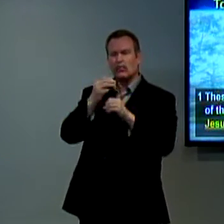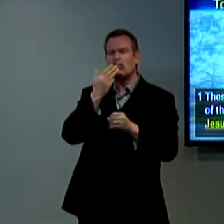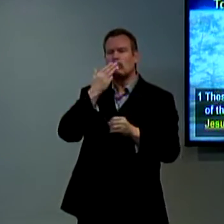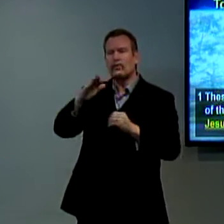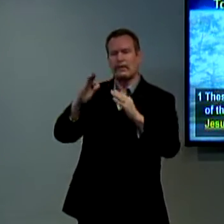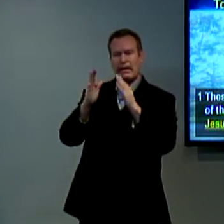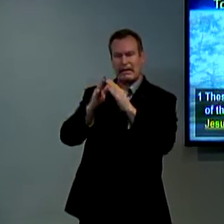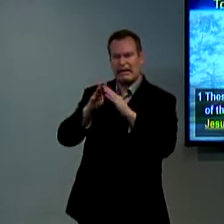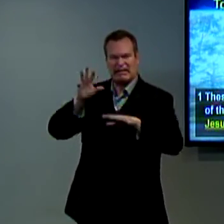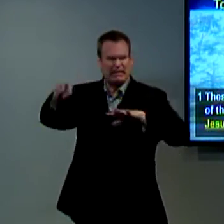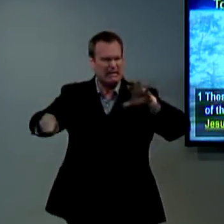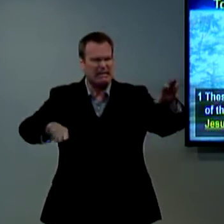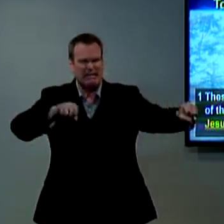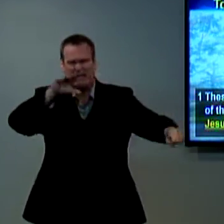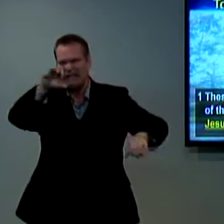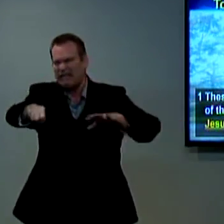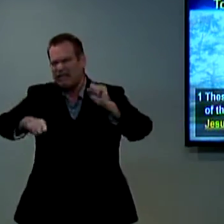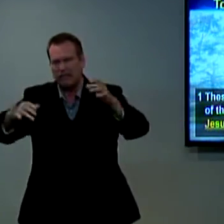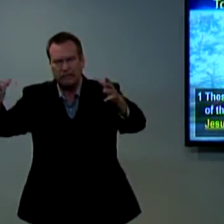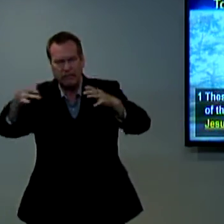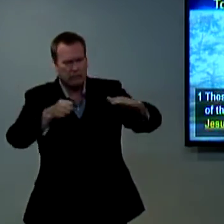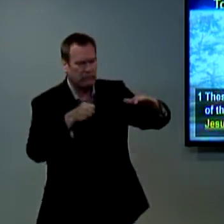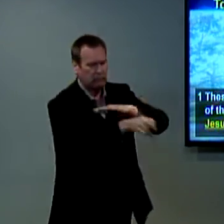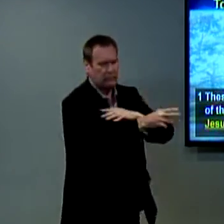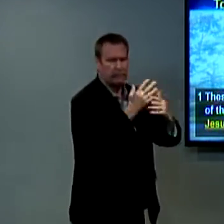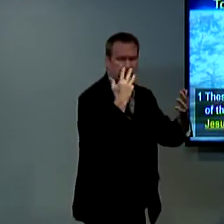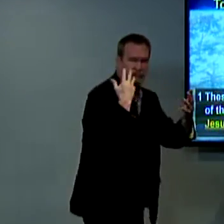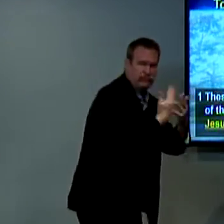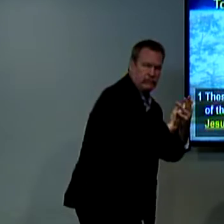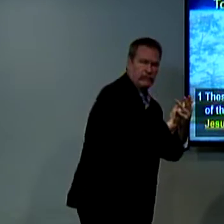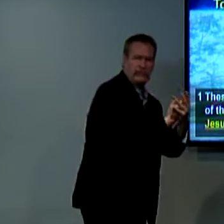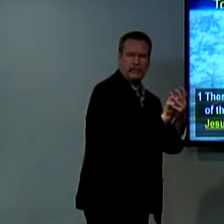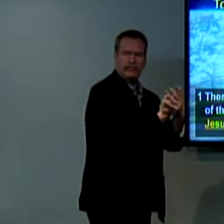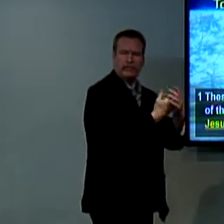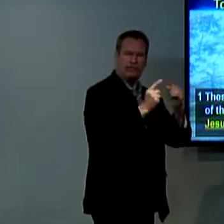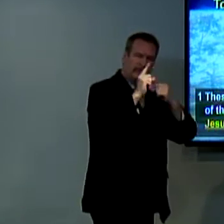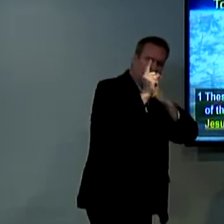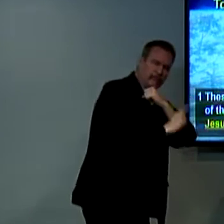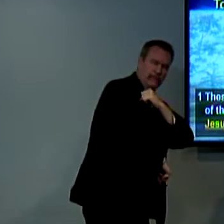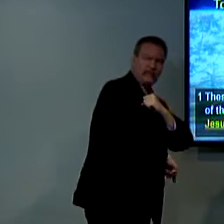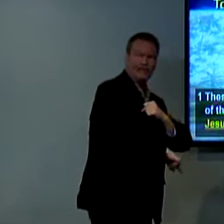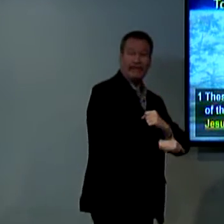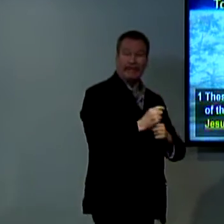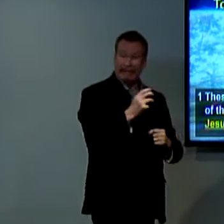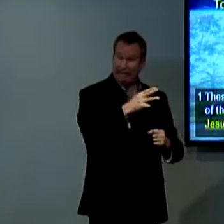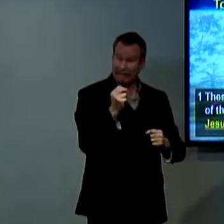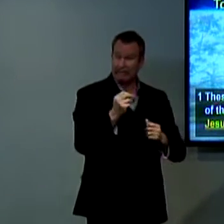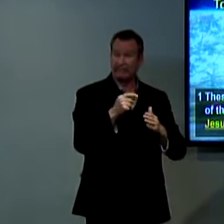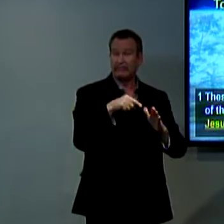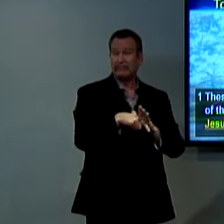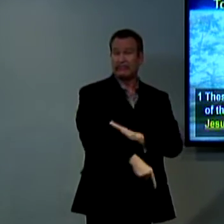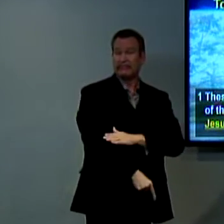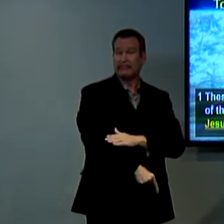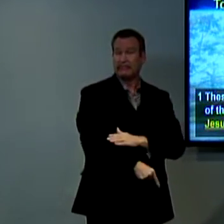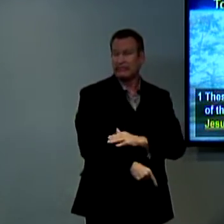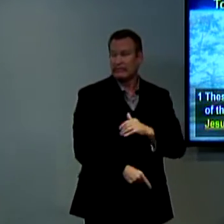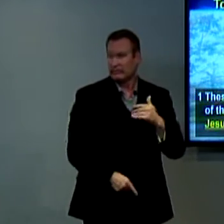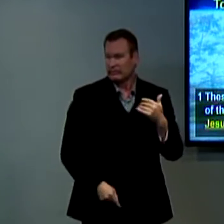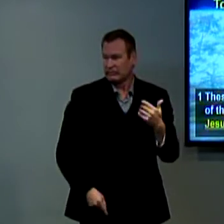those and he went out and captured people in different cities. He imprisoned people. He punished people. He even had